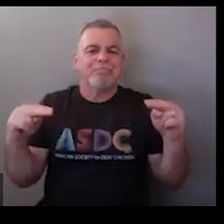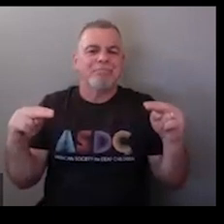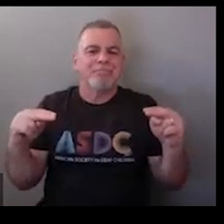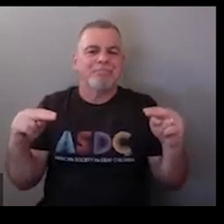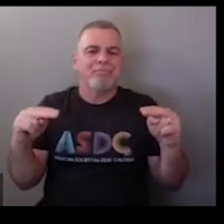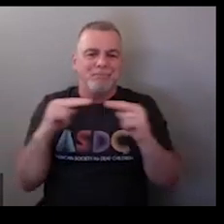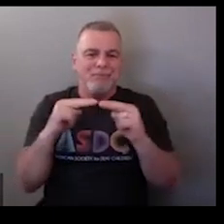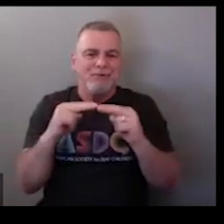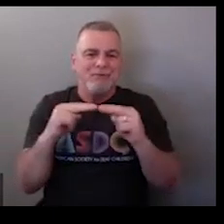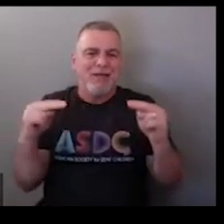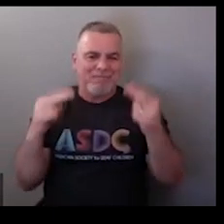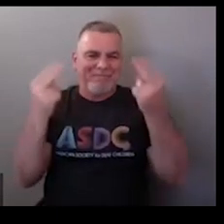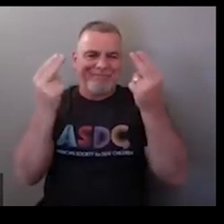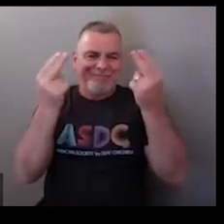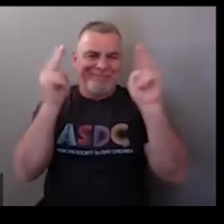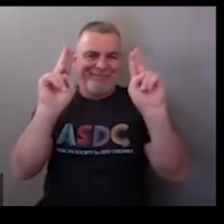tape